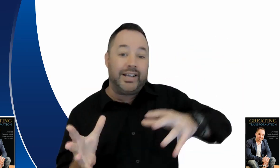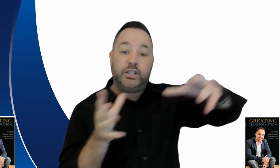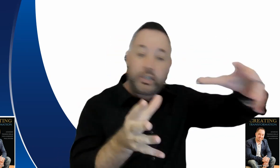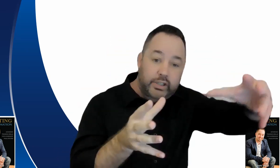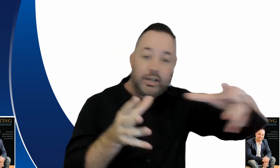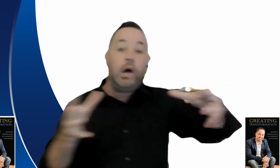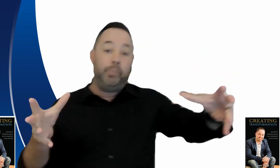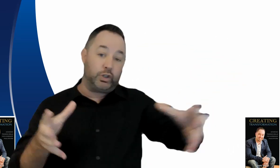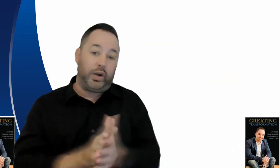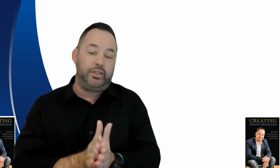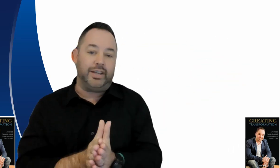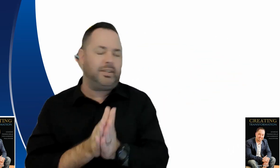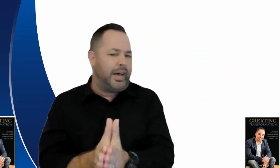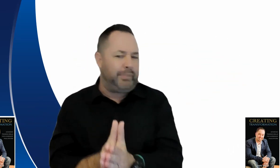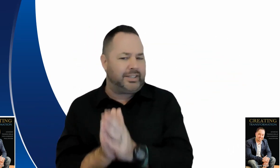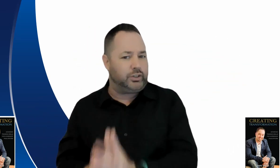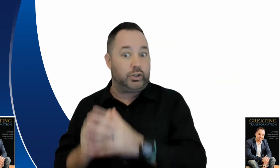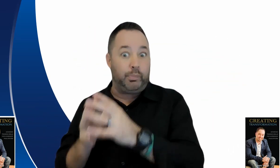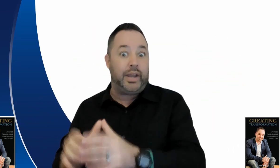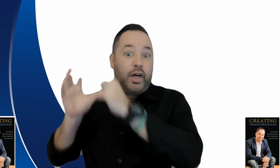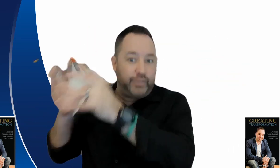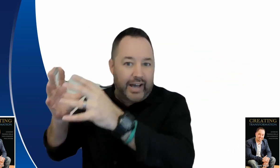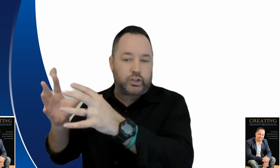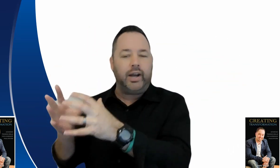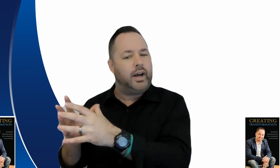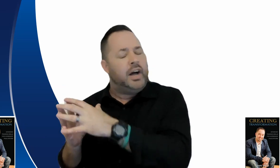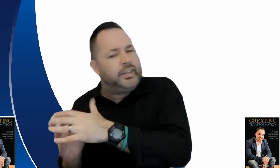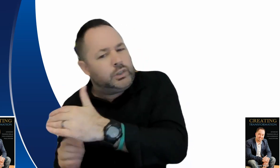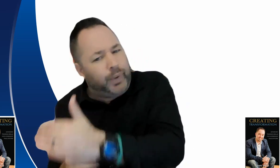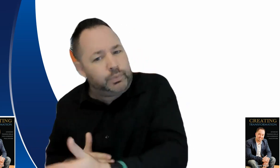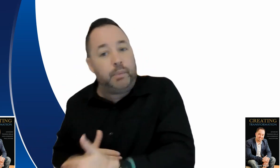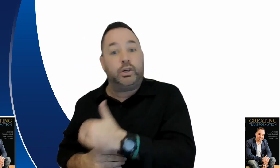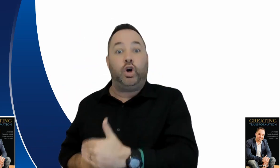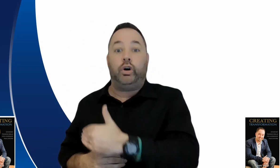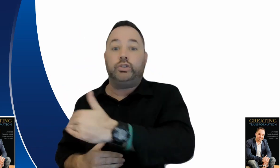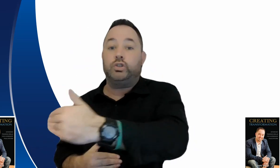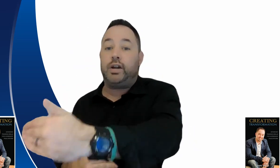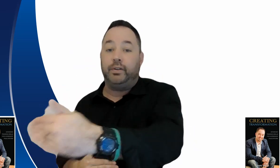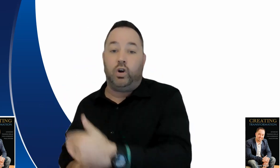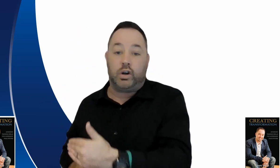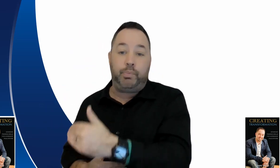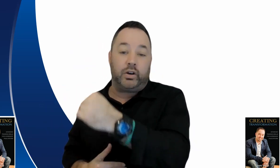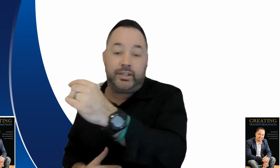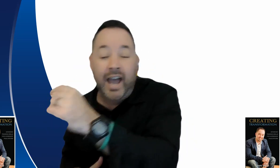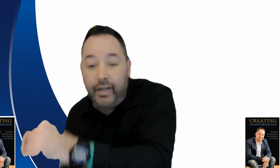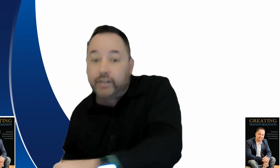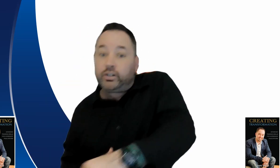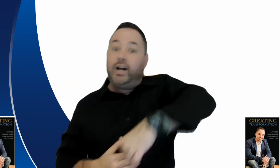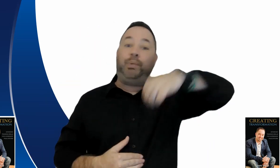transition between things if that makes sense so don't be that trainer they expect people to concentrate for longer periods and that ties